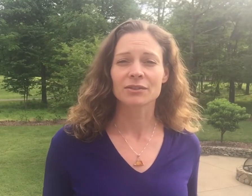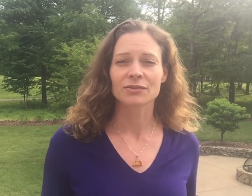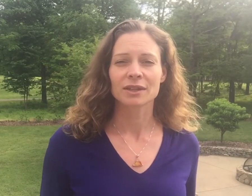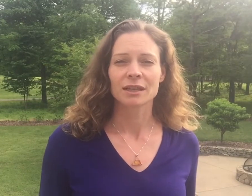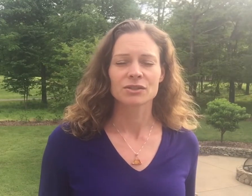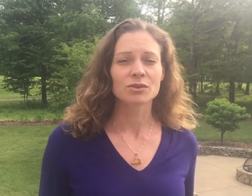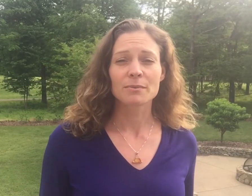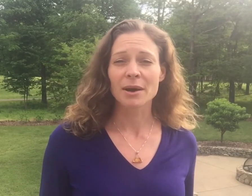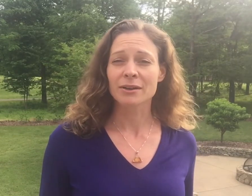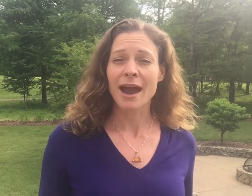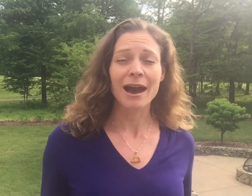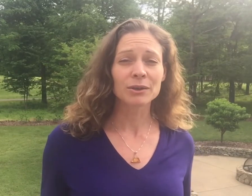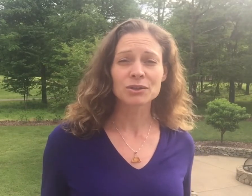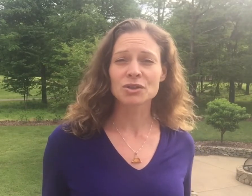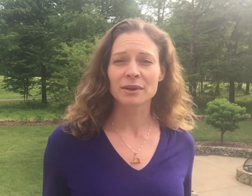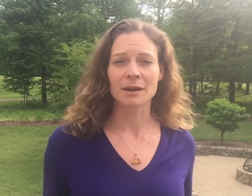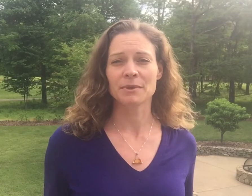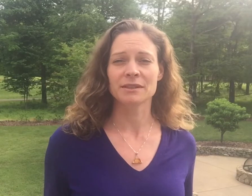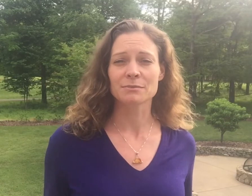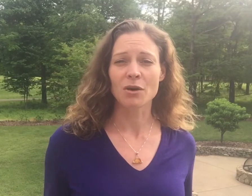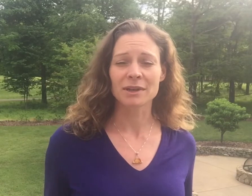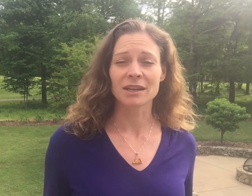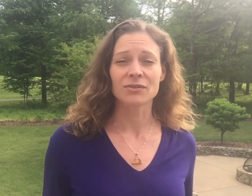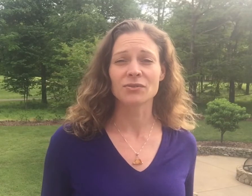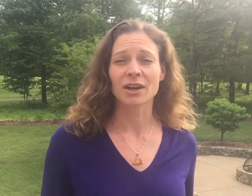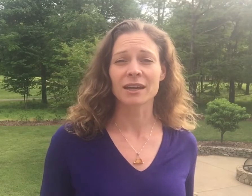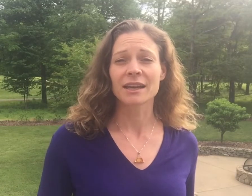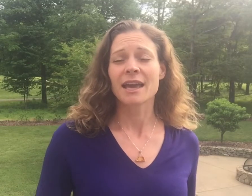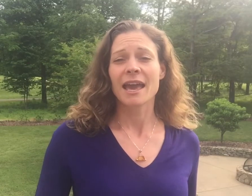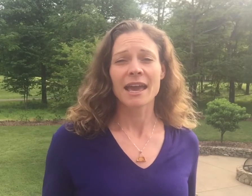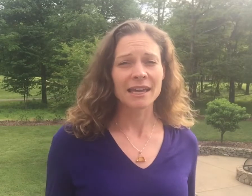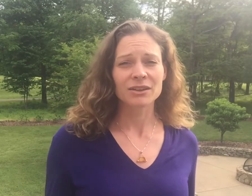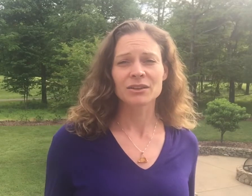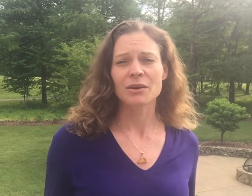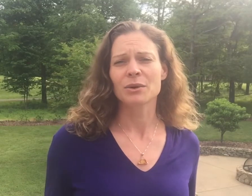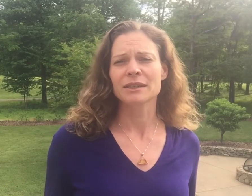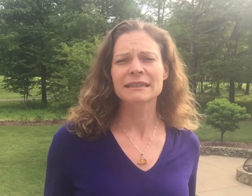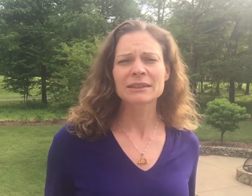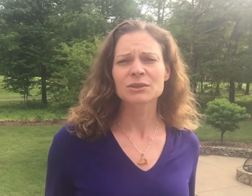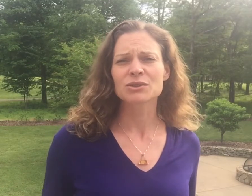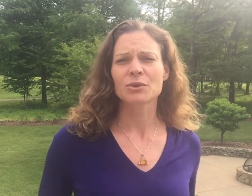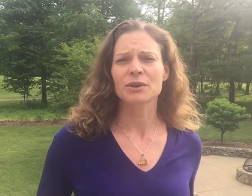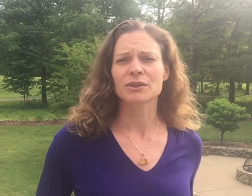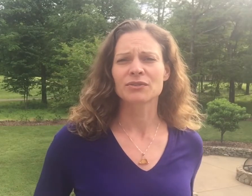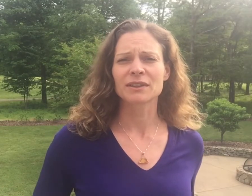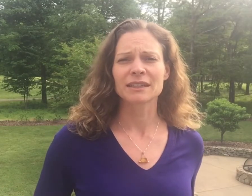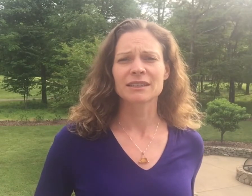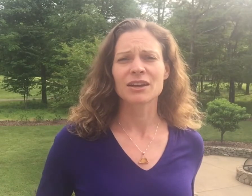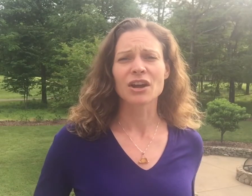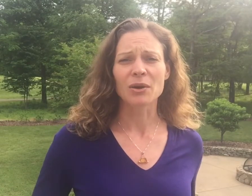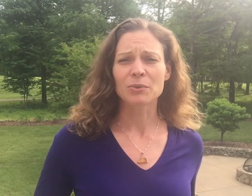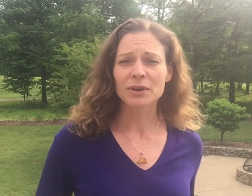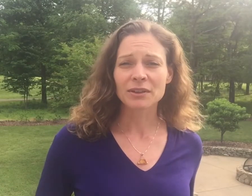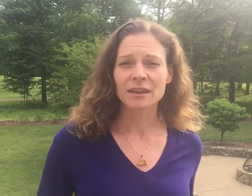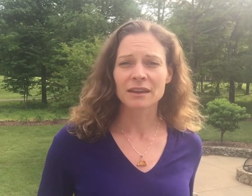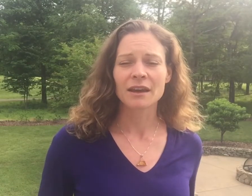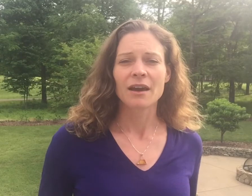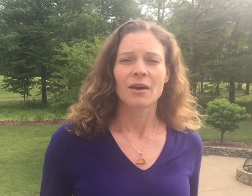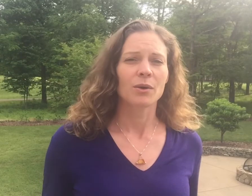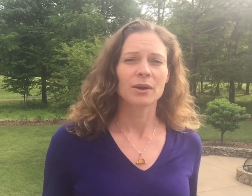So no matter how you're showing up in this moment, if you've got anger or guilt, or you're feeling not worthy, or